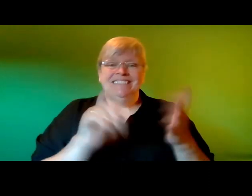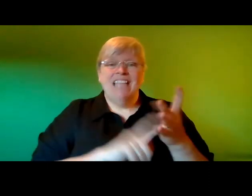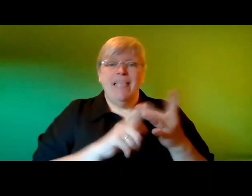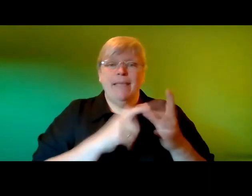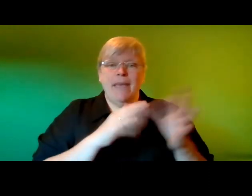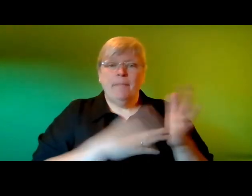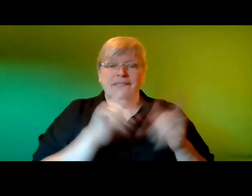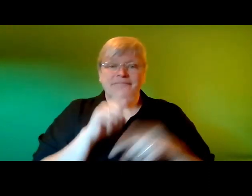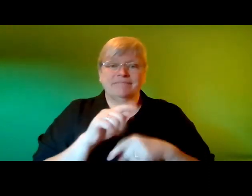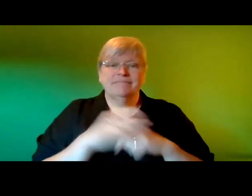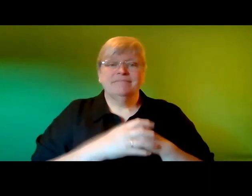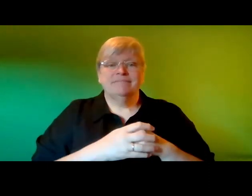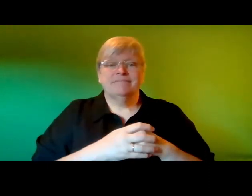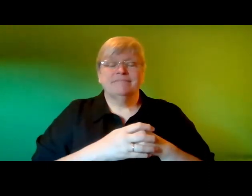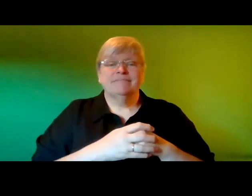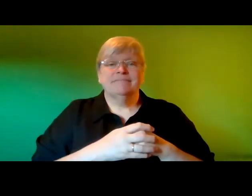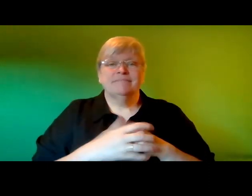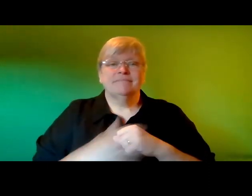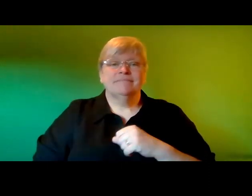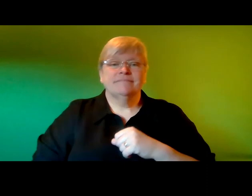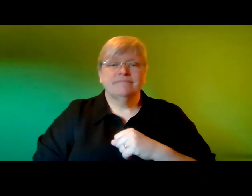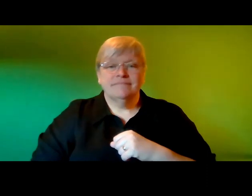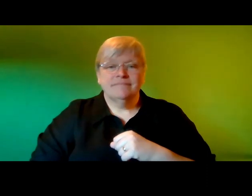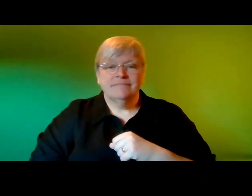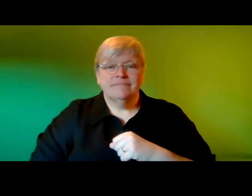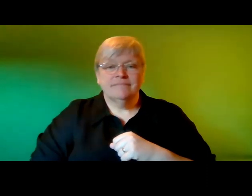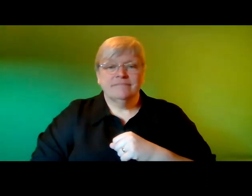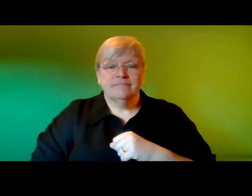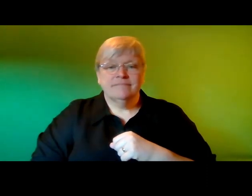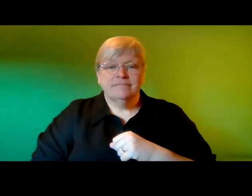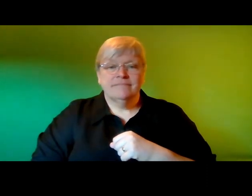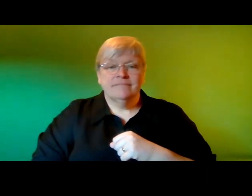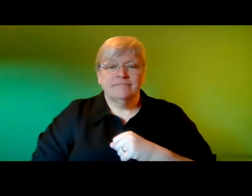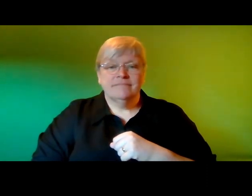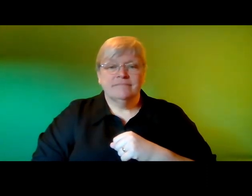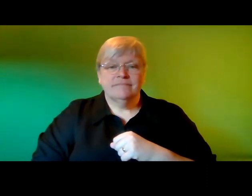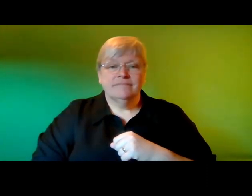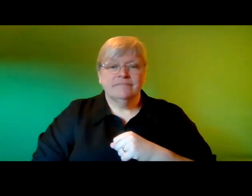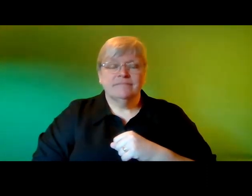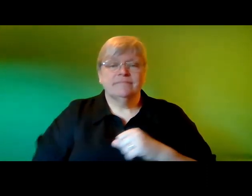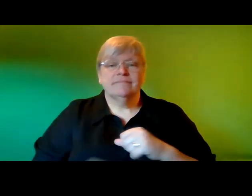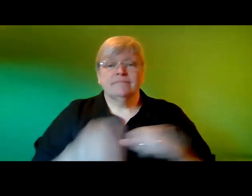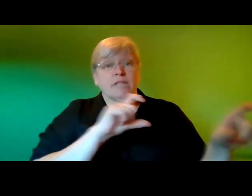um so lovely to hear you read your work are you still writing